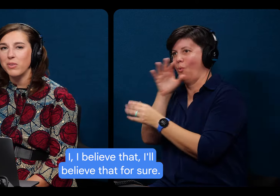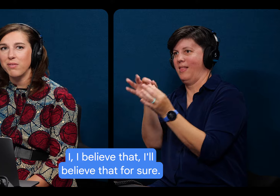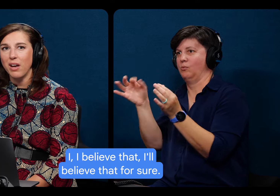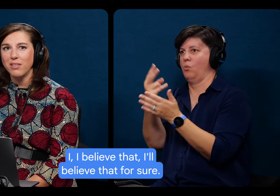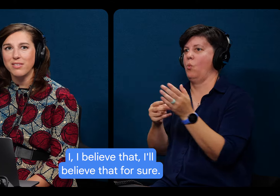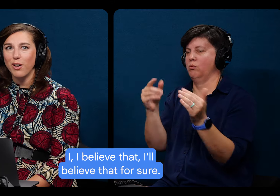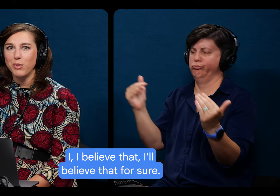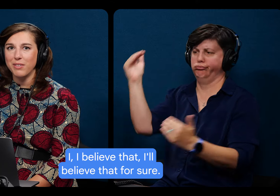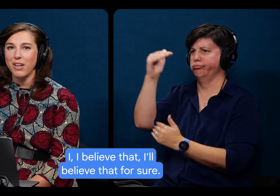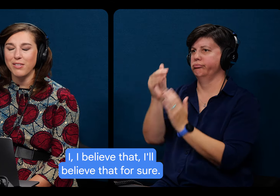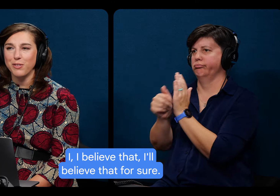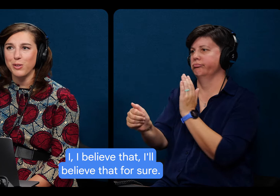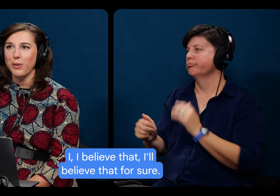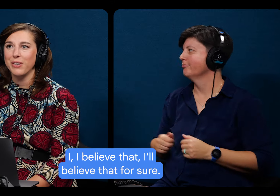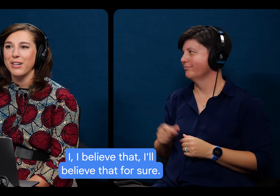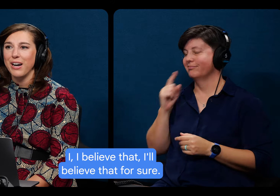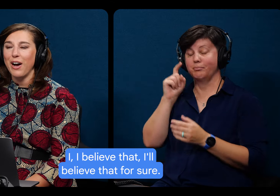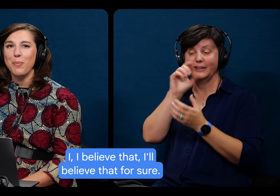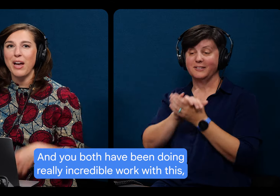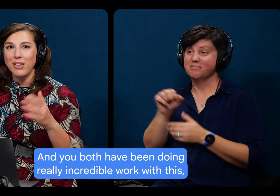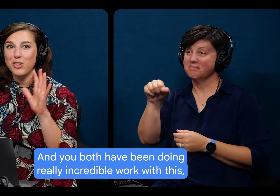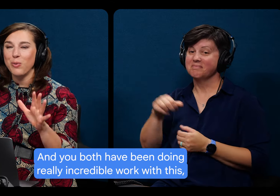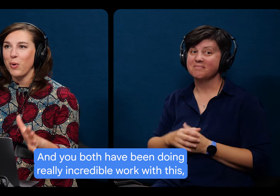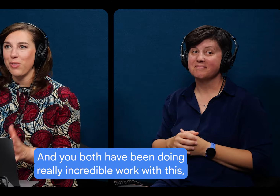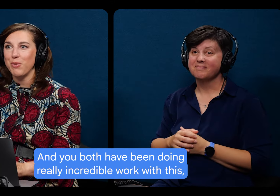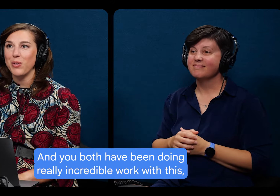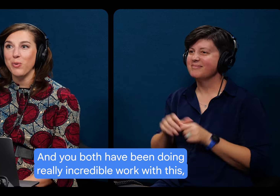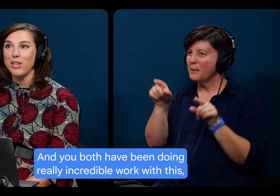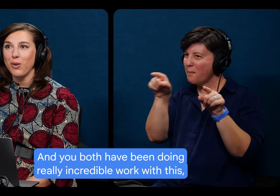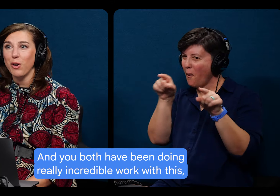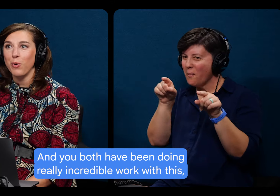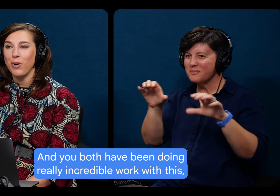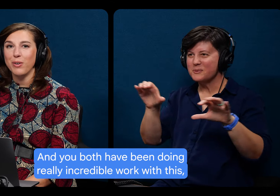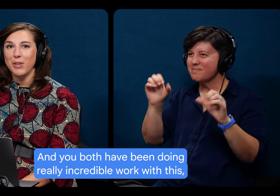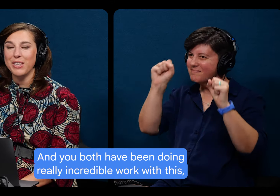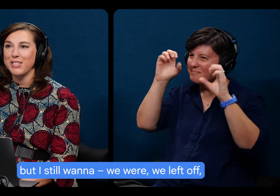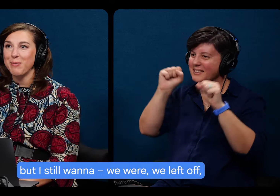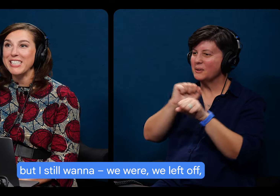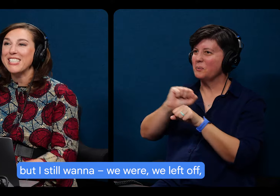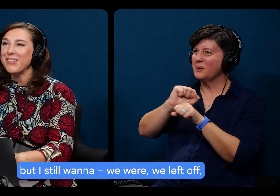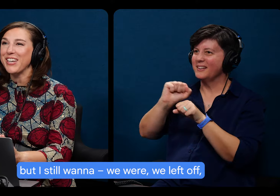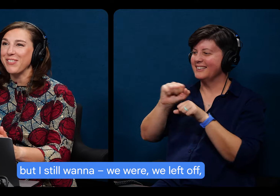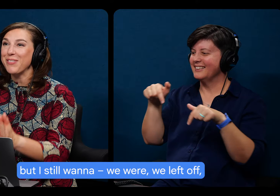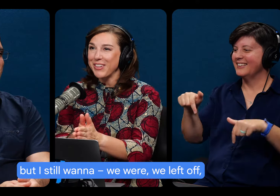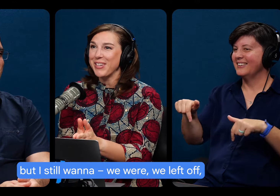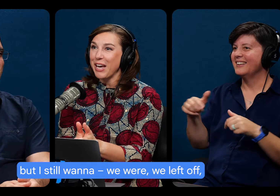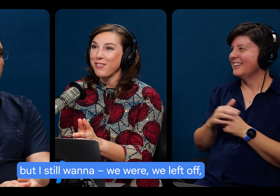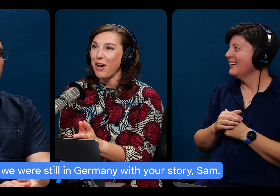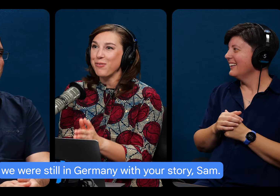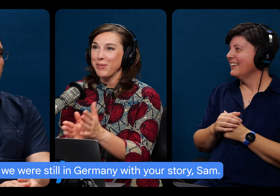believe that. I'll believe that for sure. And you both have been doing really incredible work with this, but I still want to—we